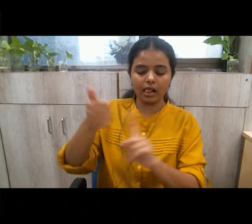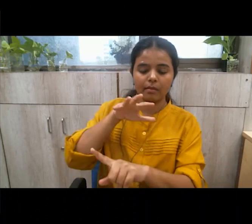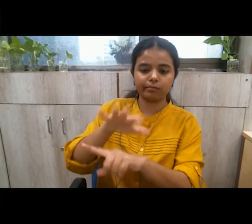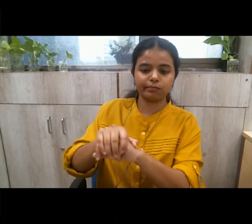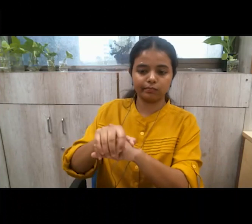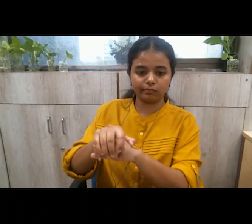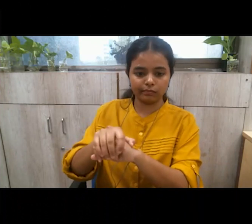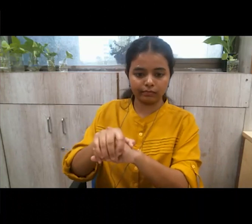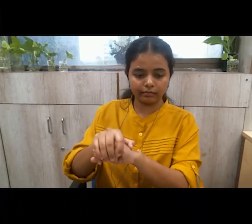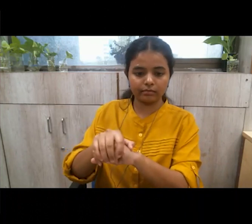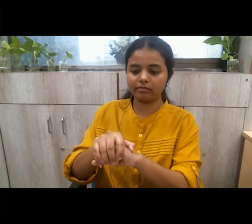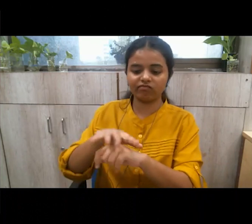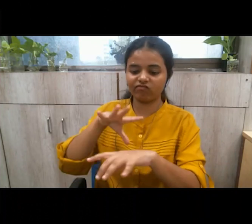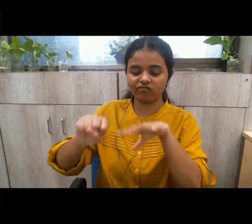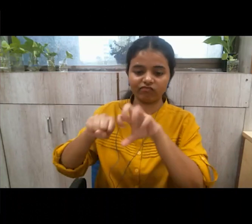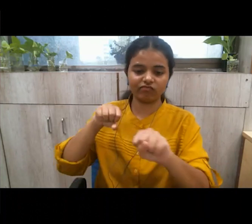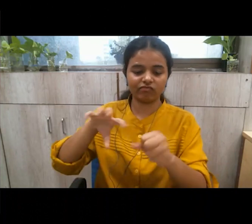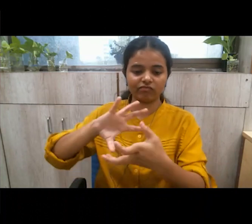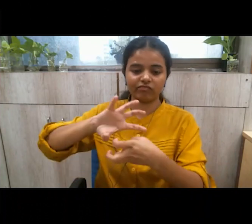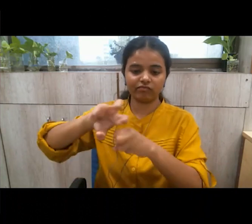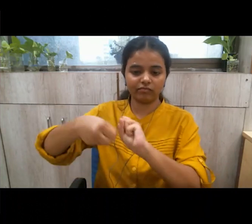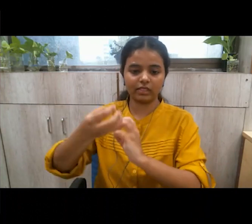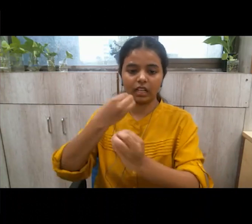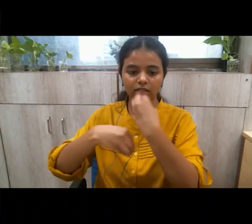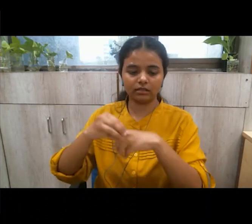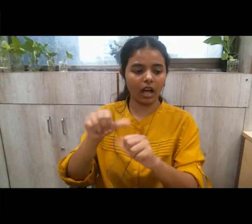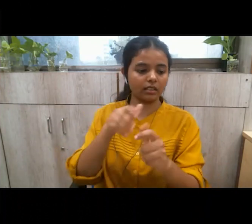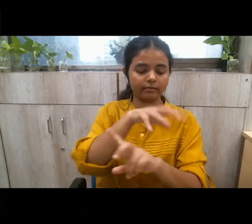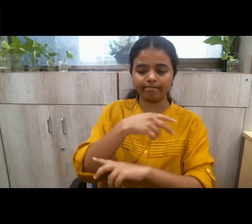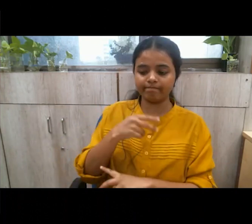and torn apart and eaten in front of them while they stand and watch